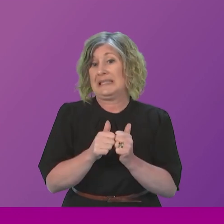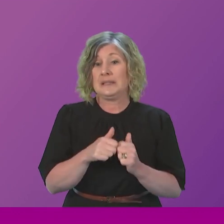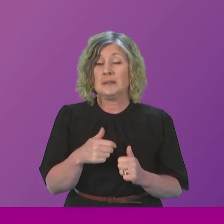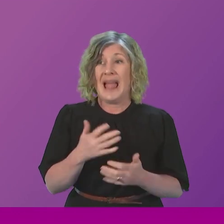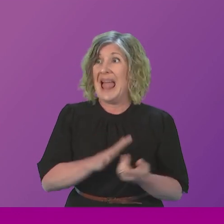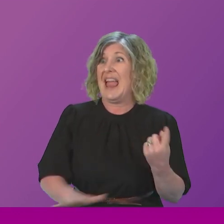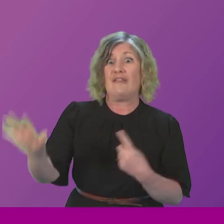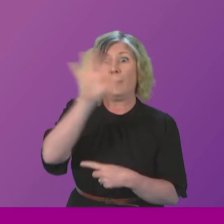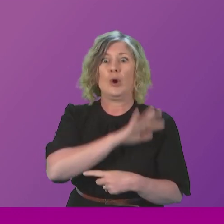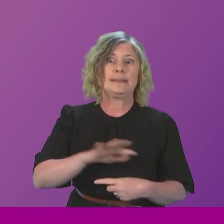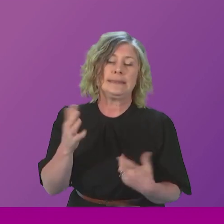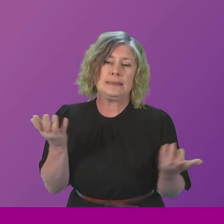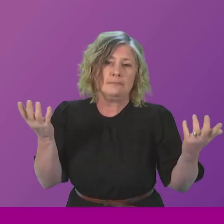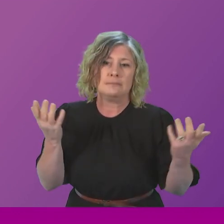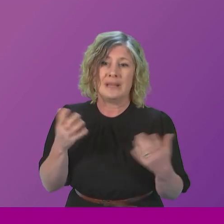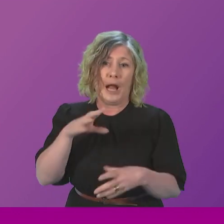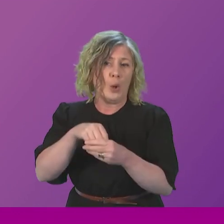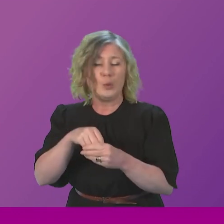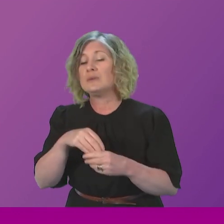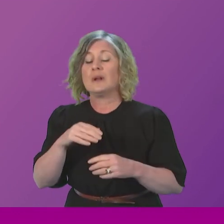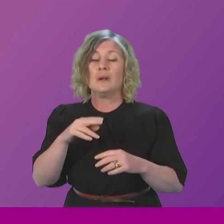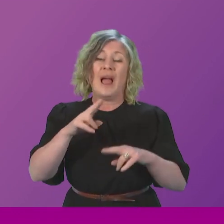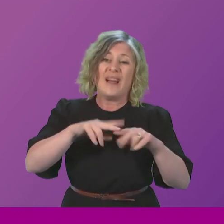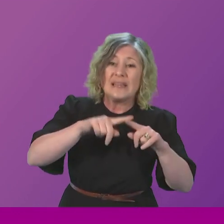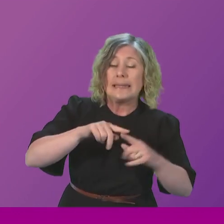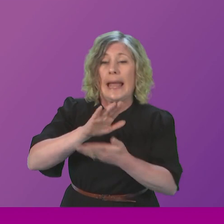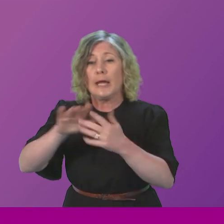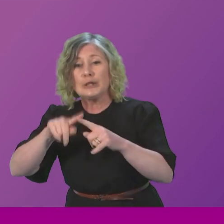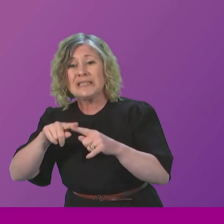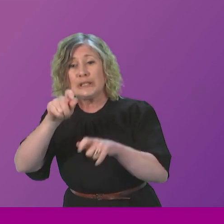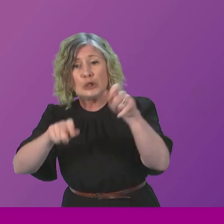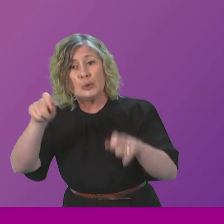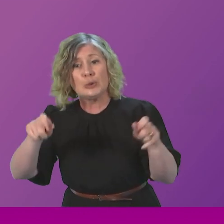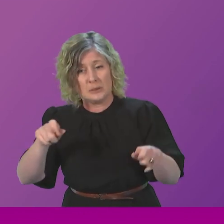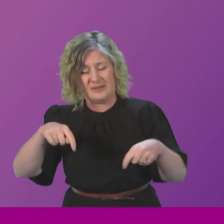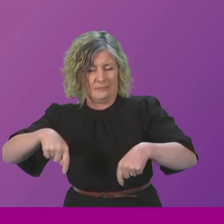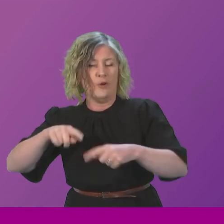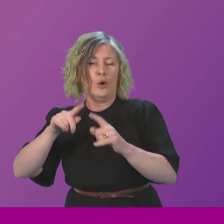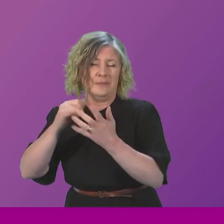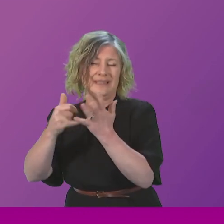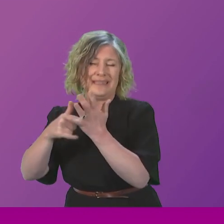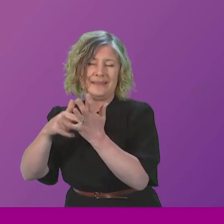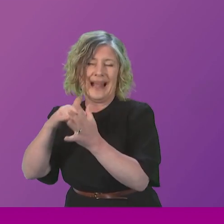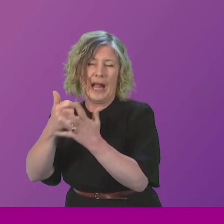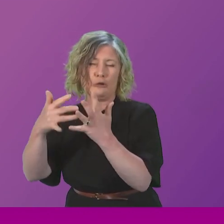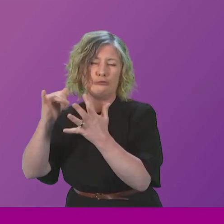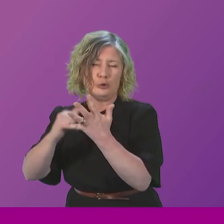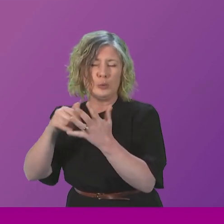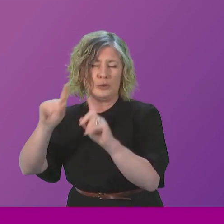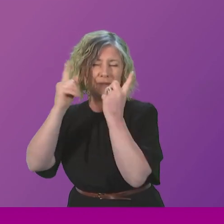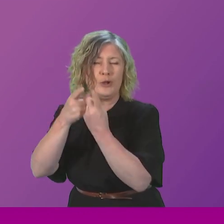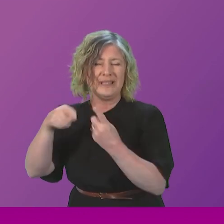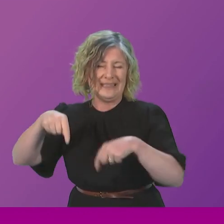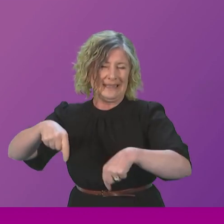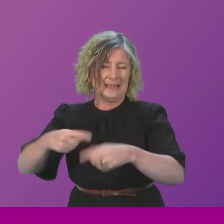our fantastic higher and indeed further educational issues but higher educational institutes in this case should absolutely be aware of the